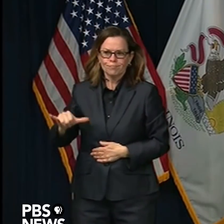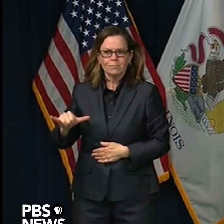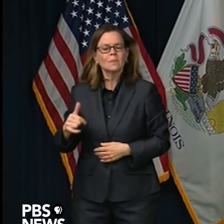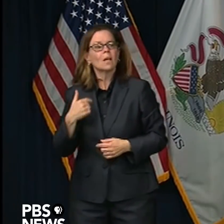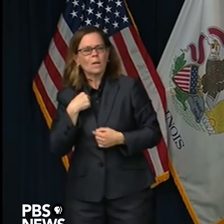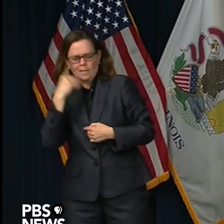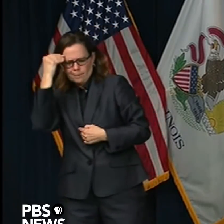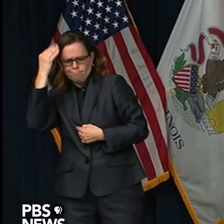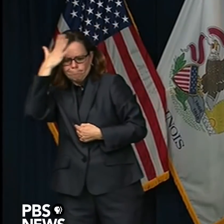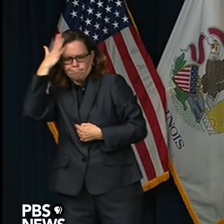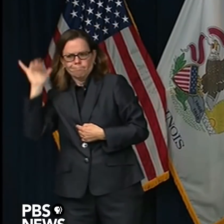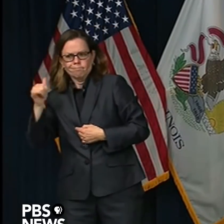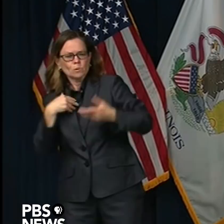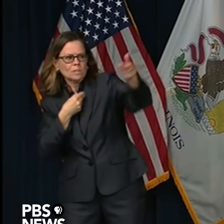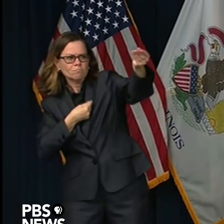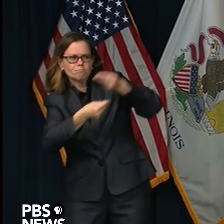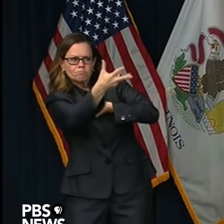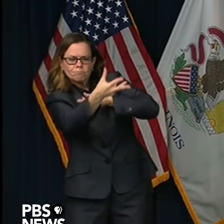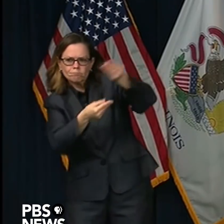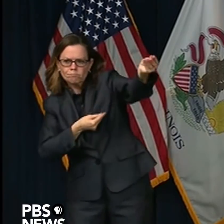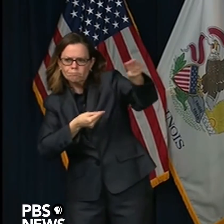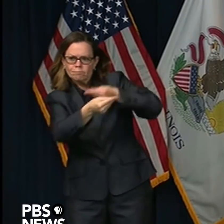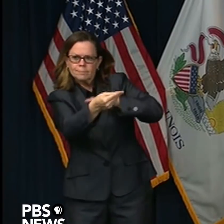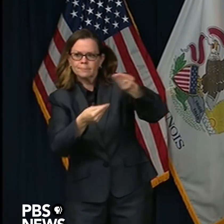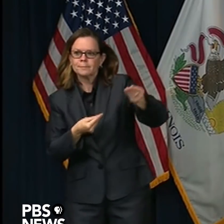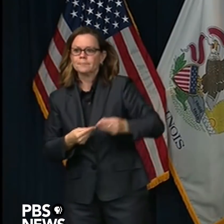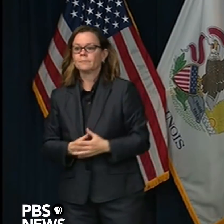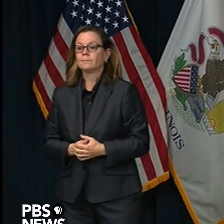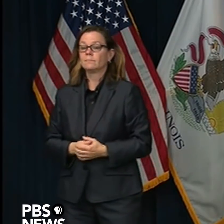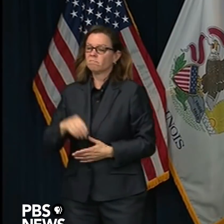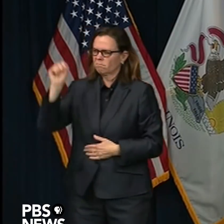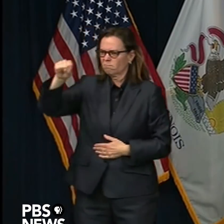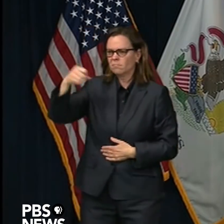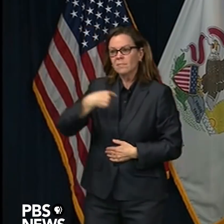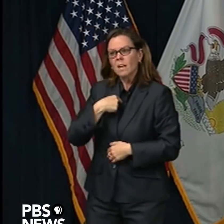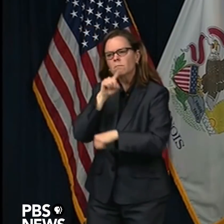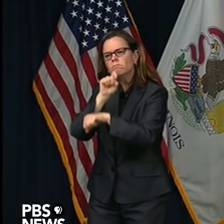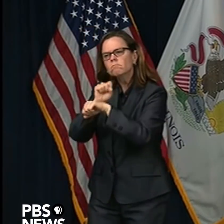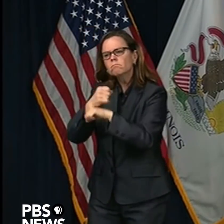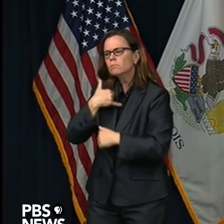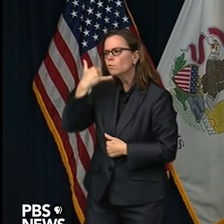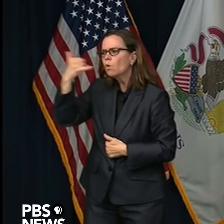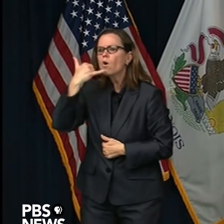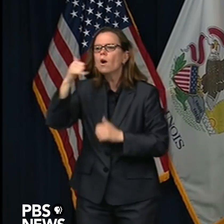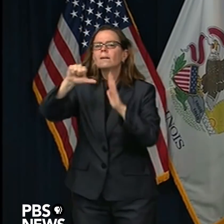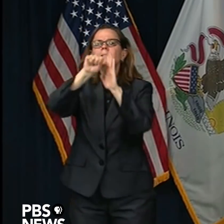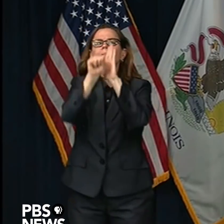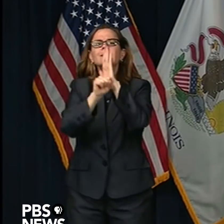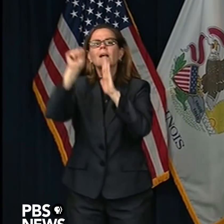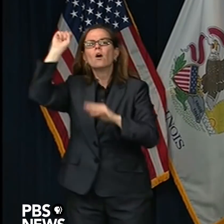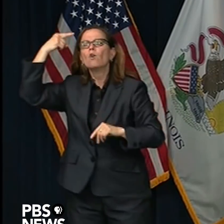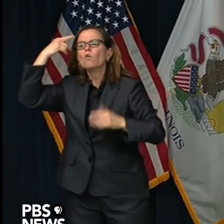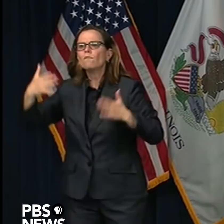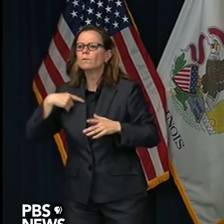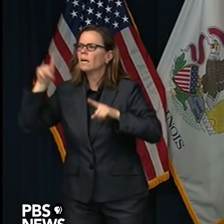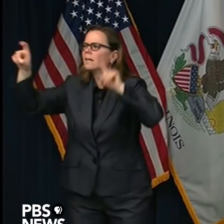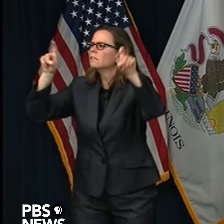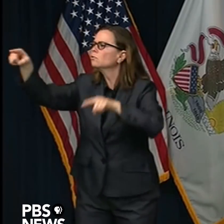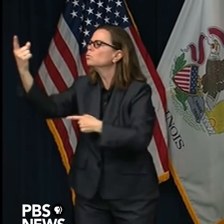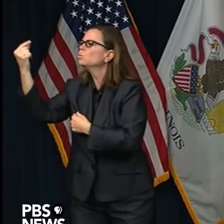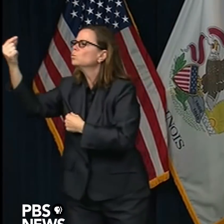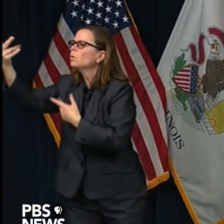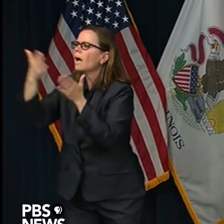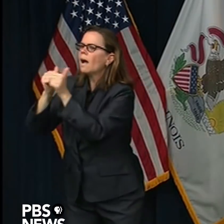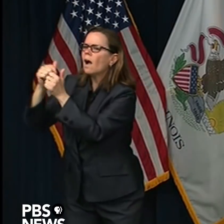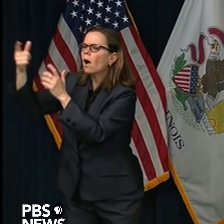certainly on average, I talk to one a day around the country to hear what they're doing today, how it